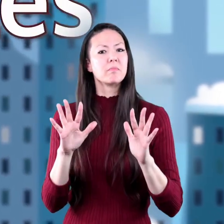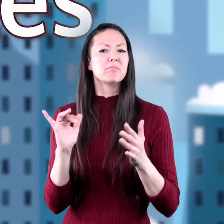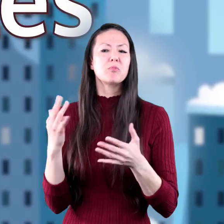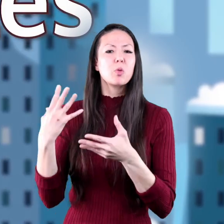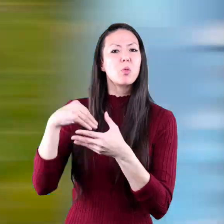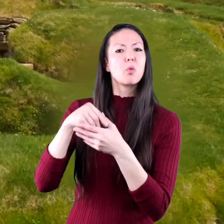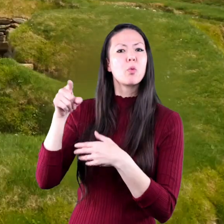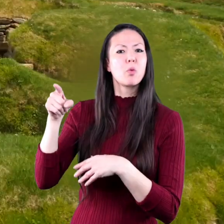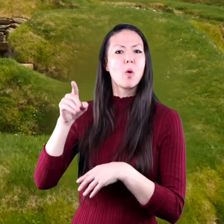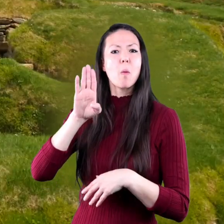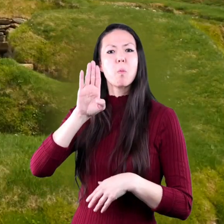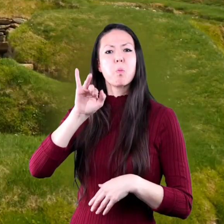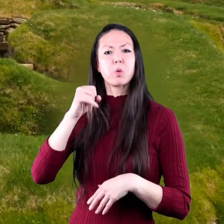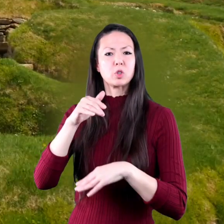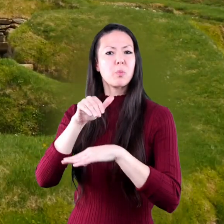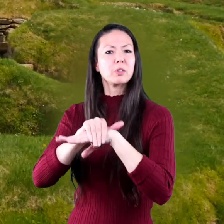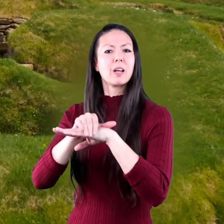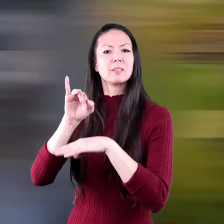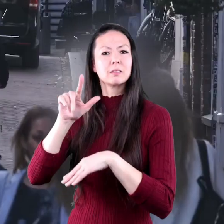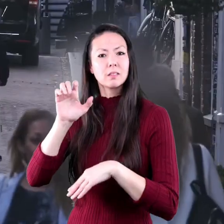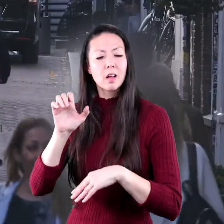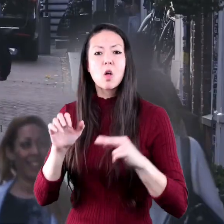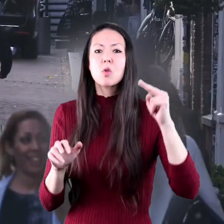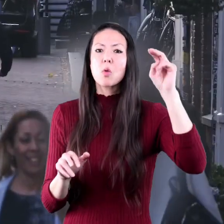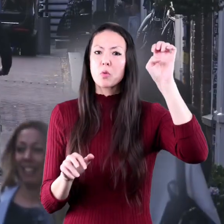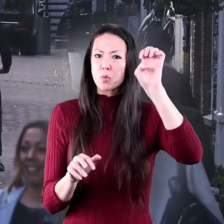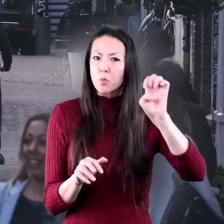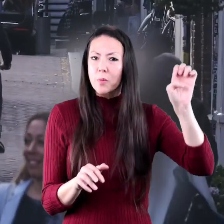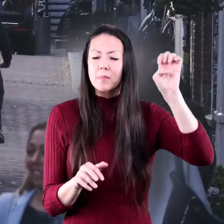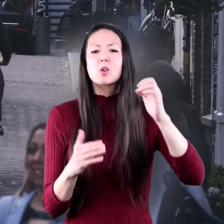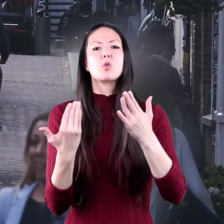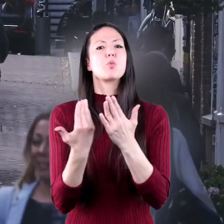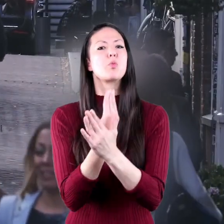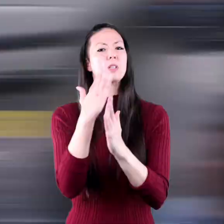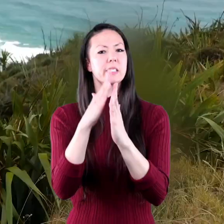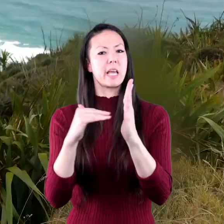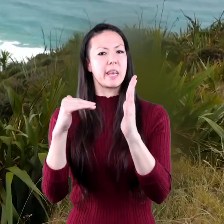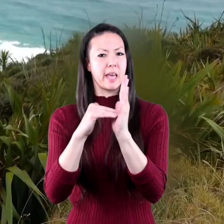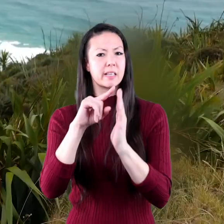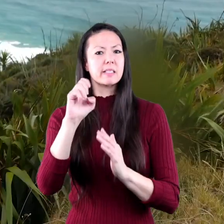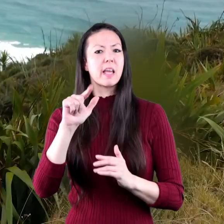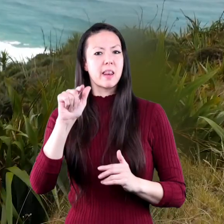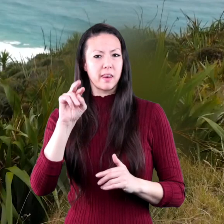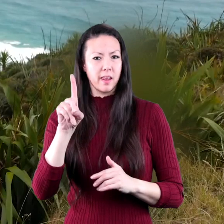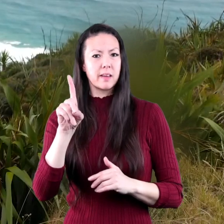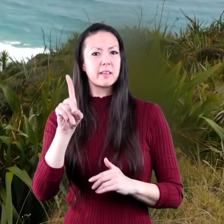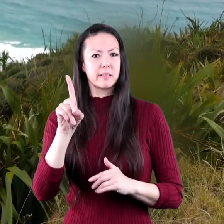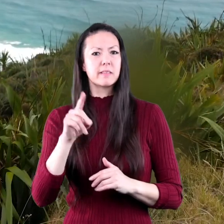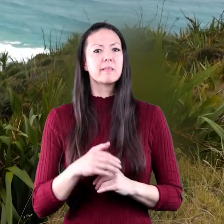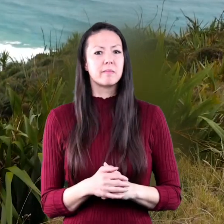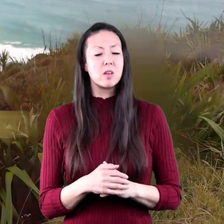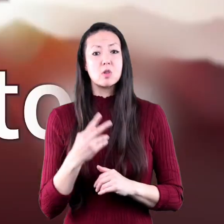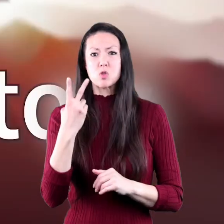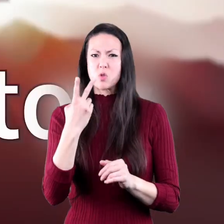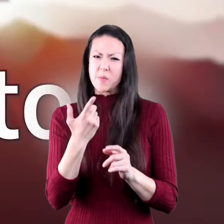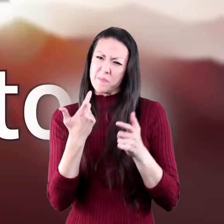the British Isles, Northern Europe and New Zealand. Two major